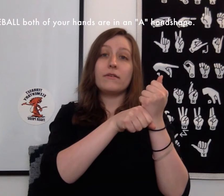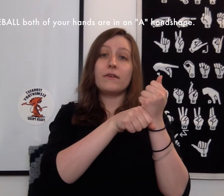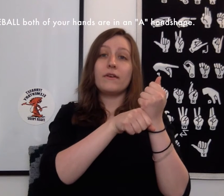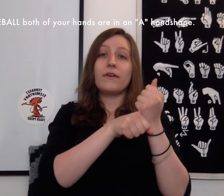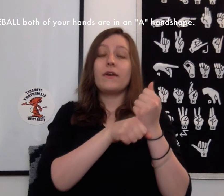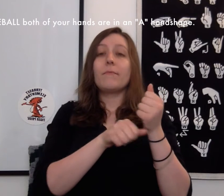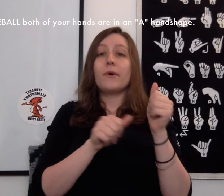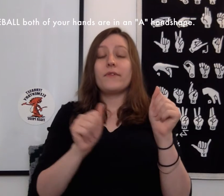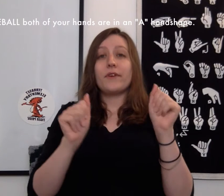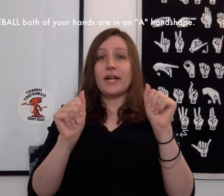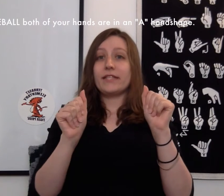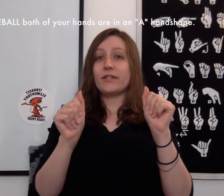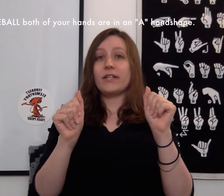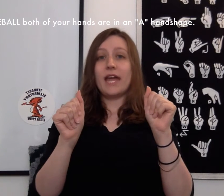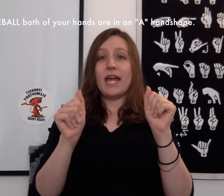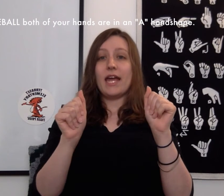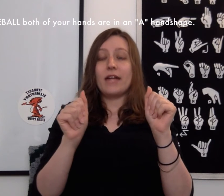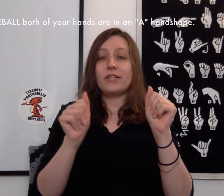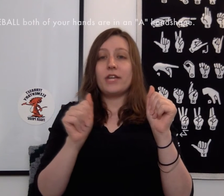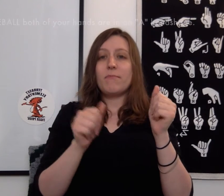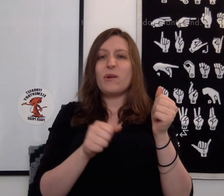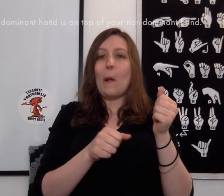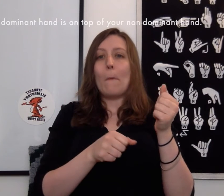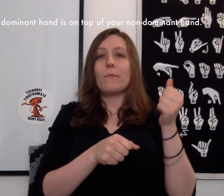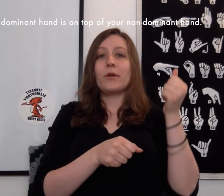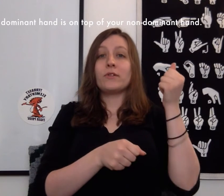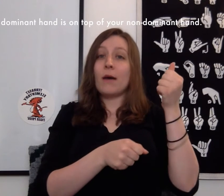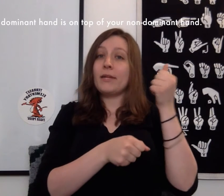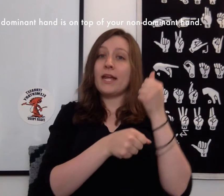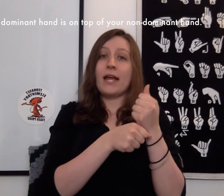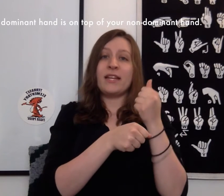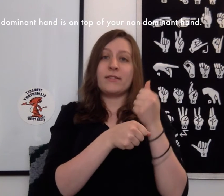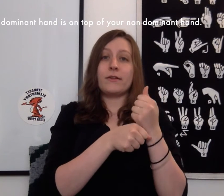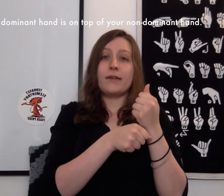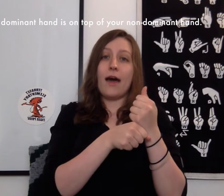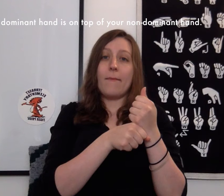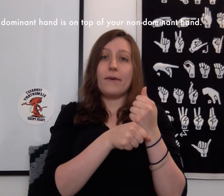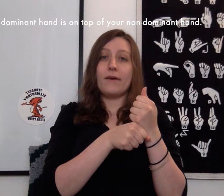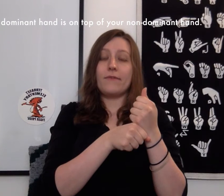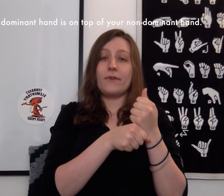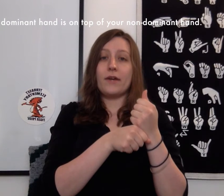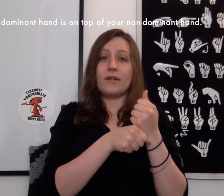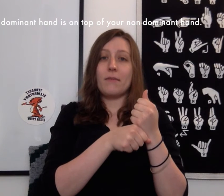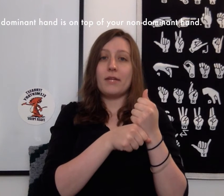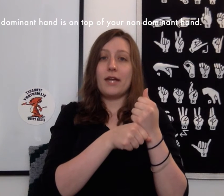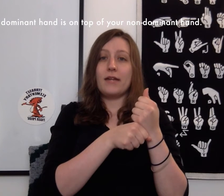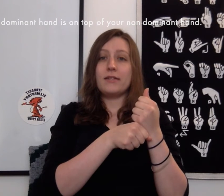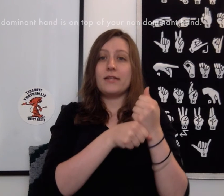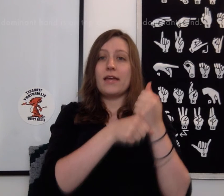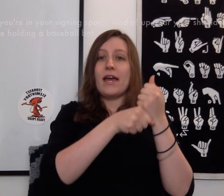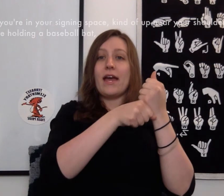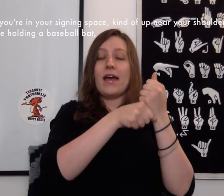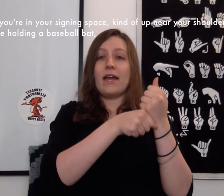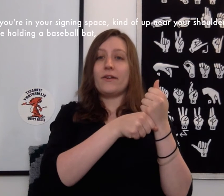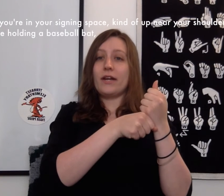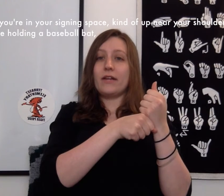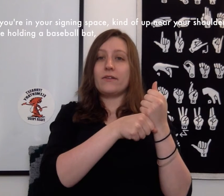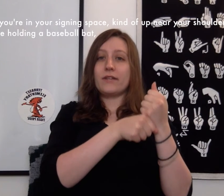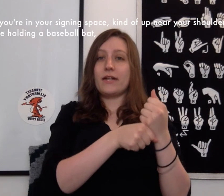Baseball, both of your hands are in an A handshape, your dominant hand is on top of your non-dominant hand, and you're in your signing